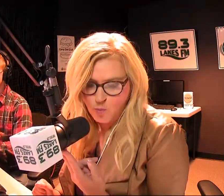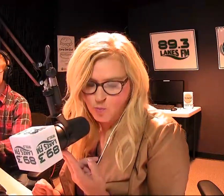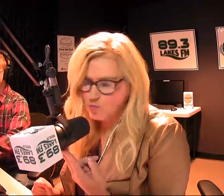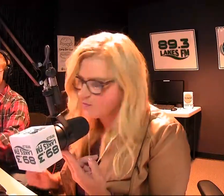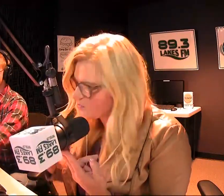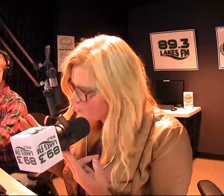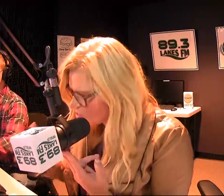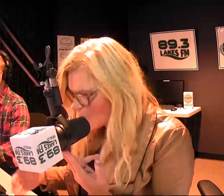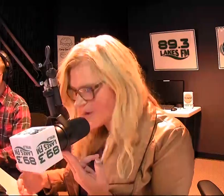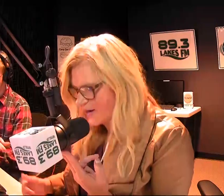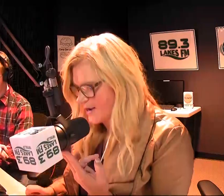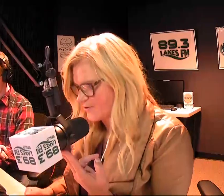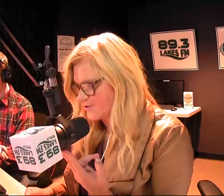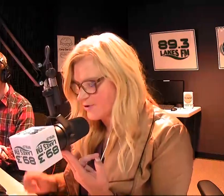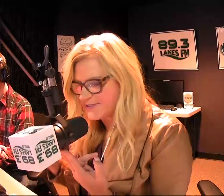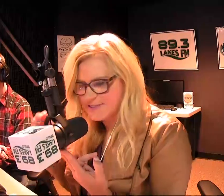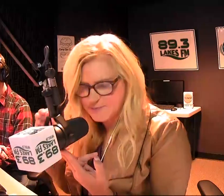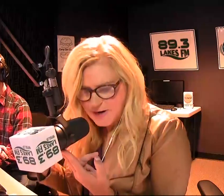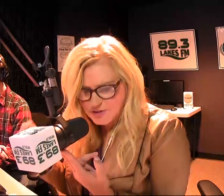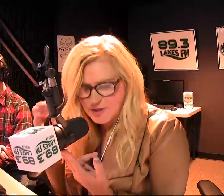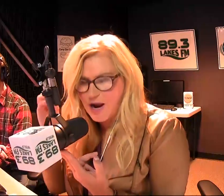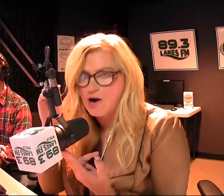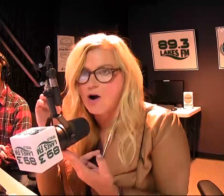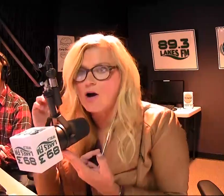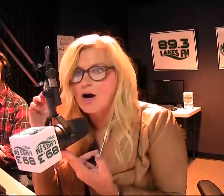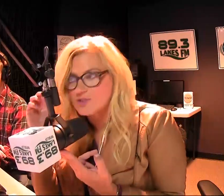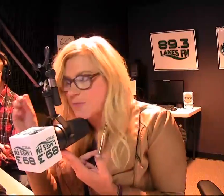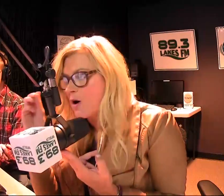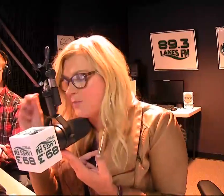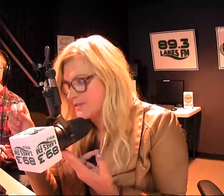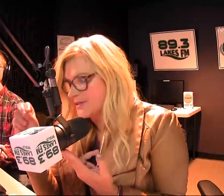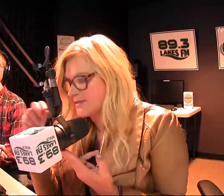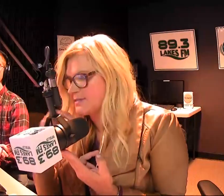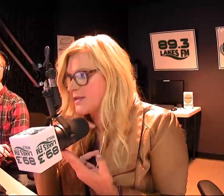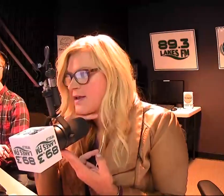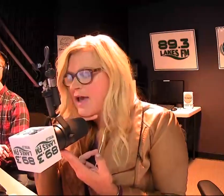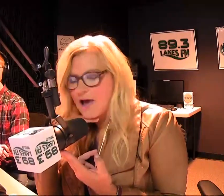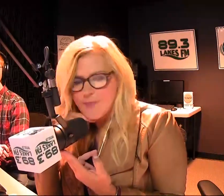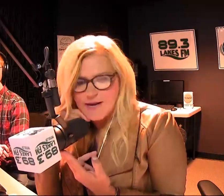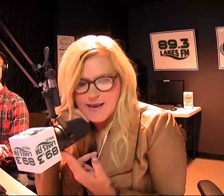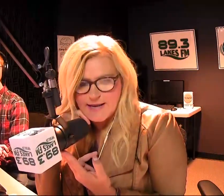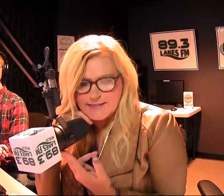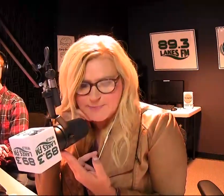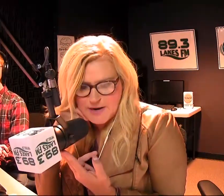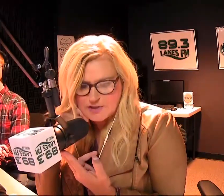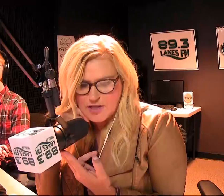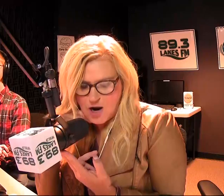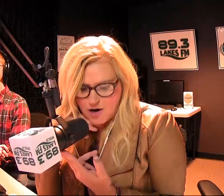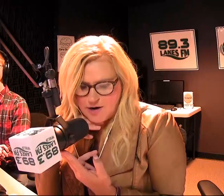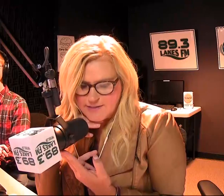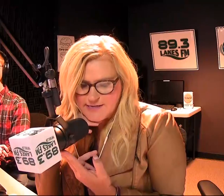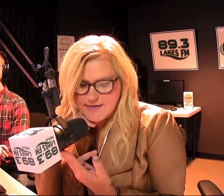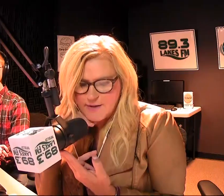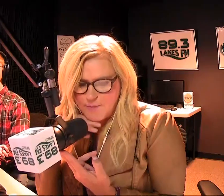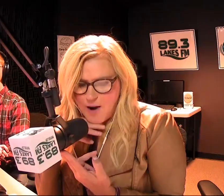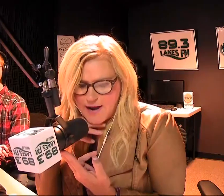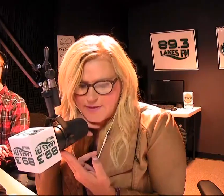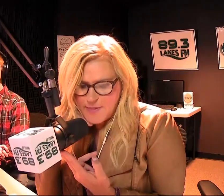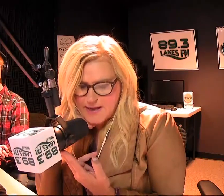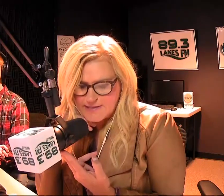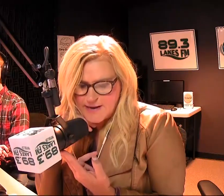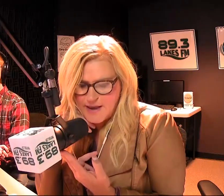And so many industries, especially our small businesses, have been hit especially hard